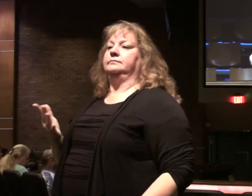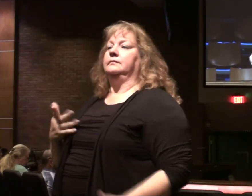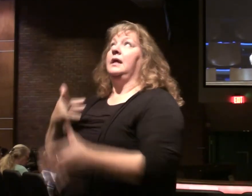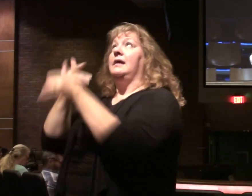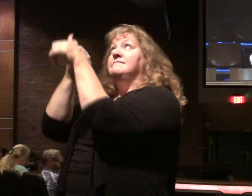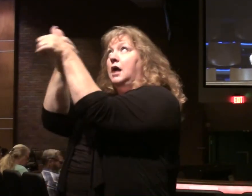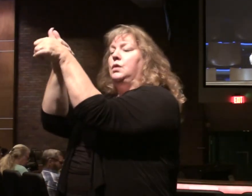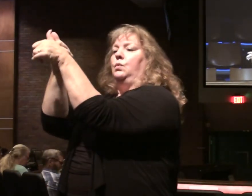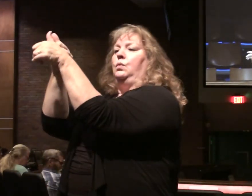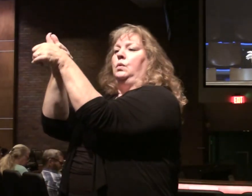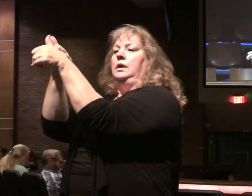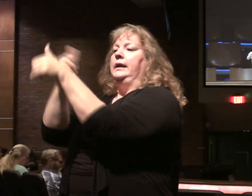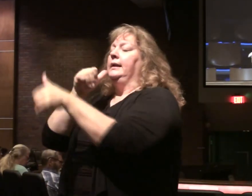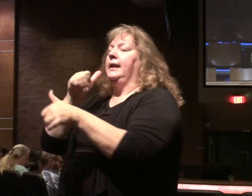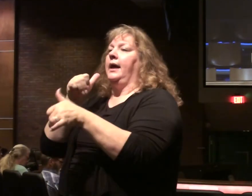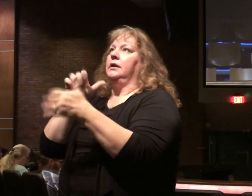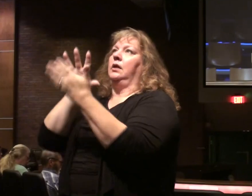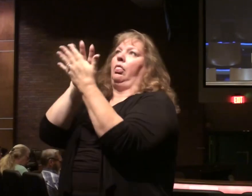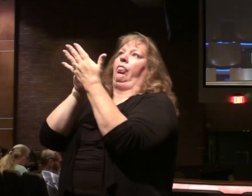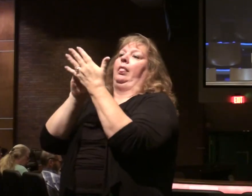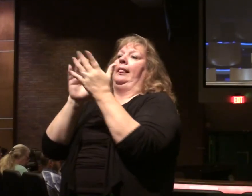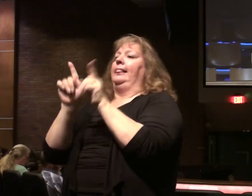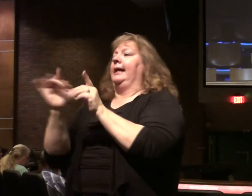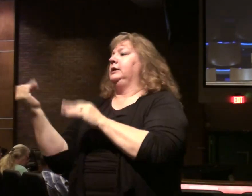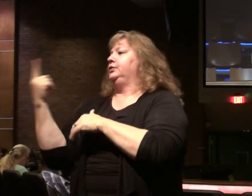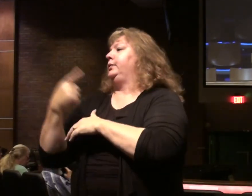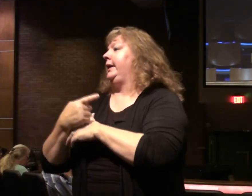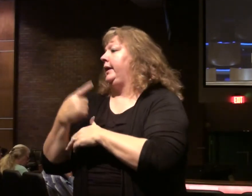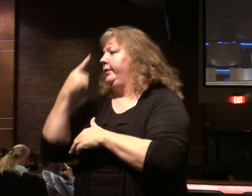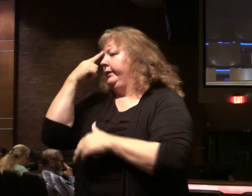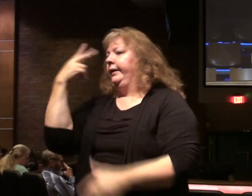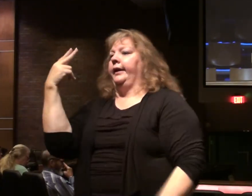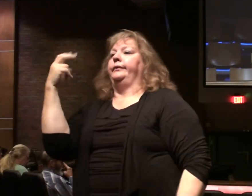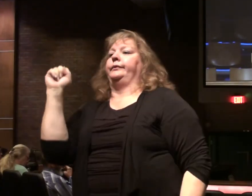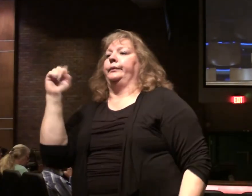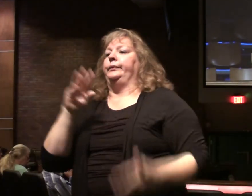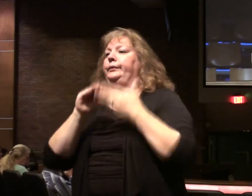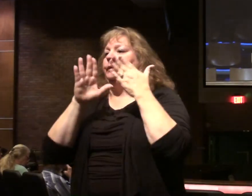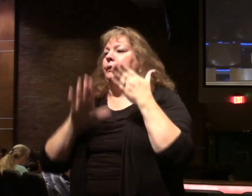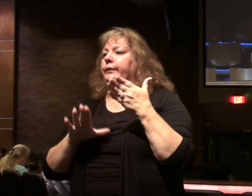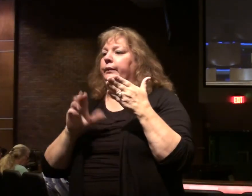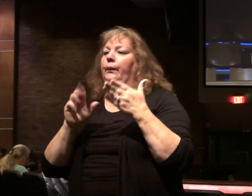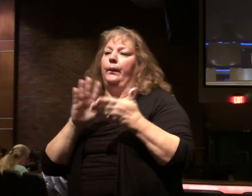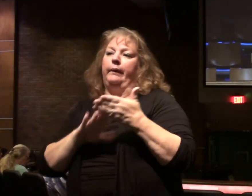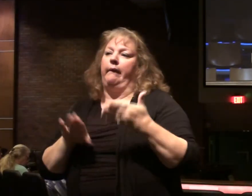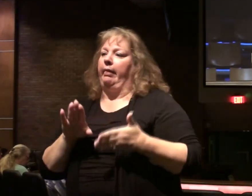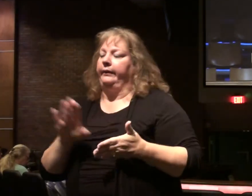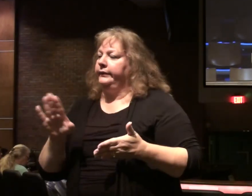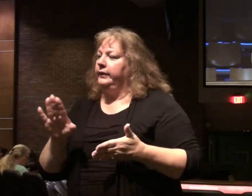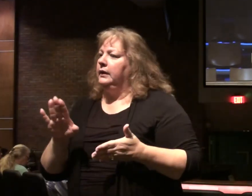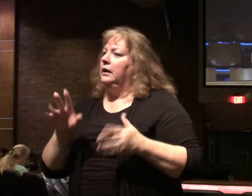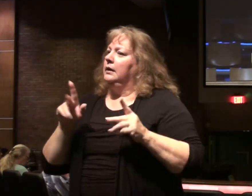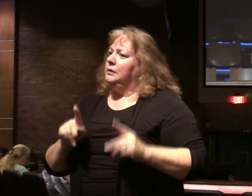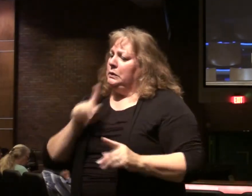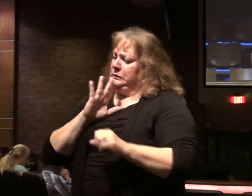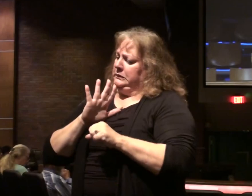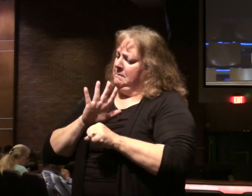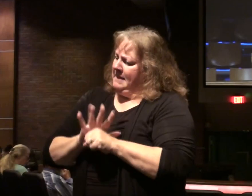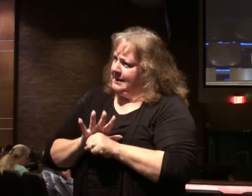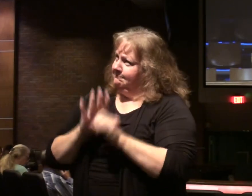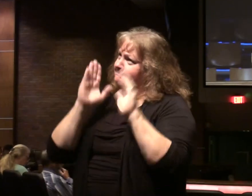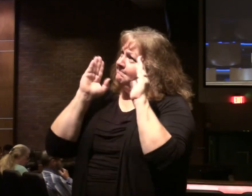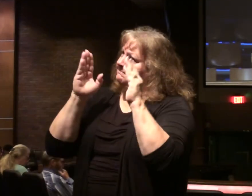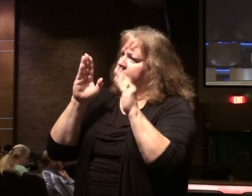follow. Not just a student as in today's students in high school and in college. One who's committed to.